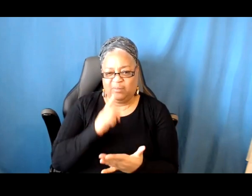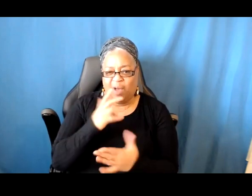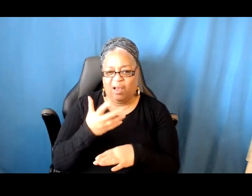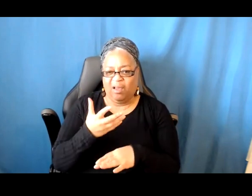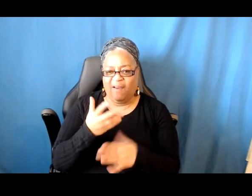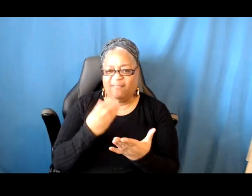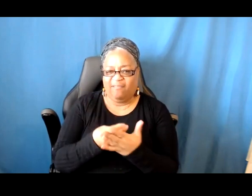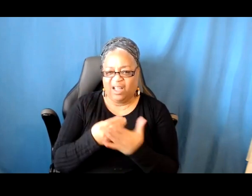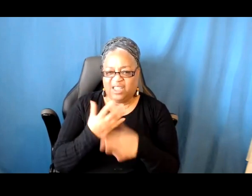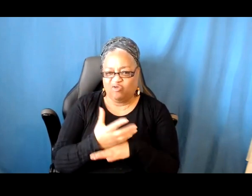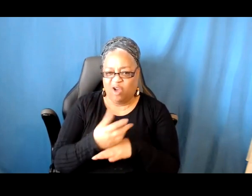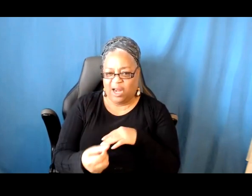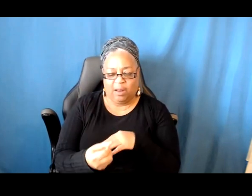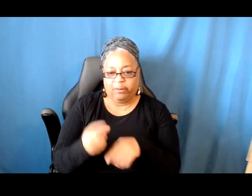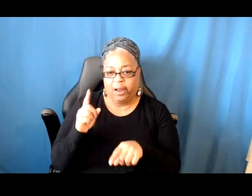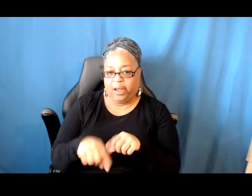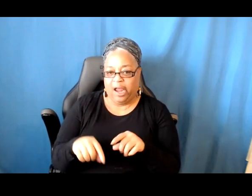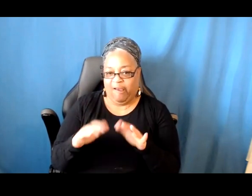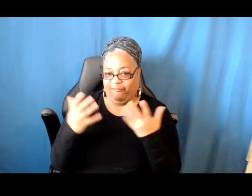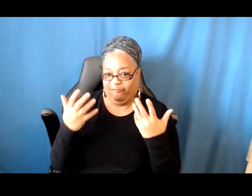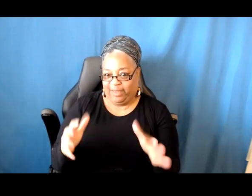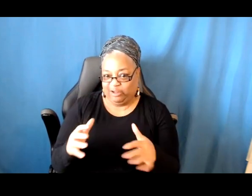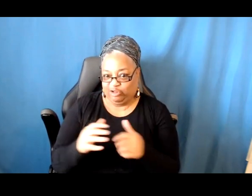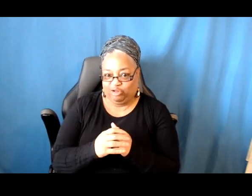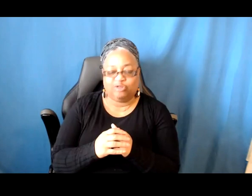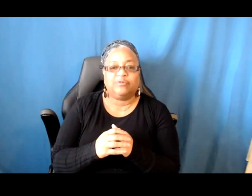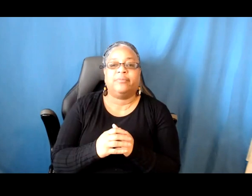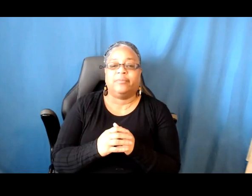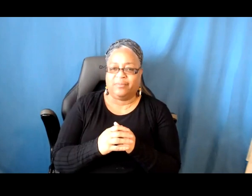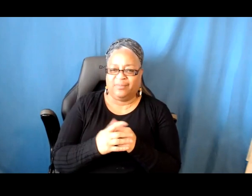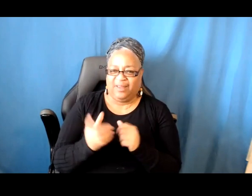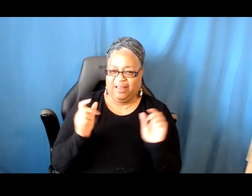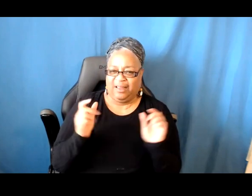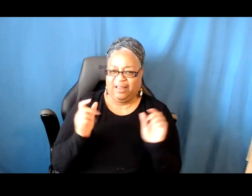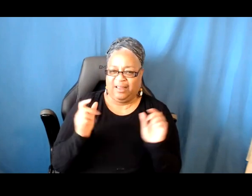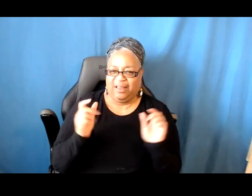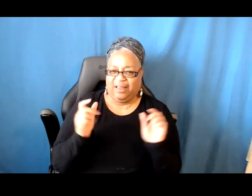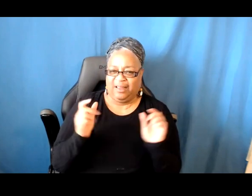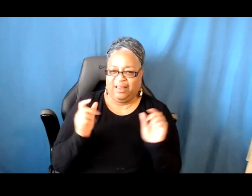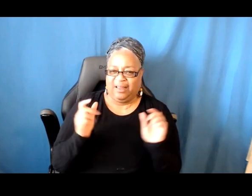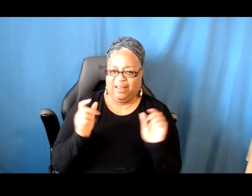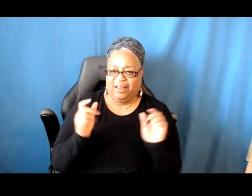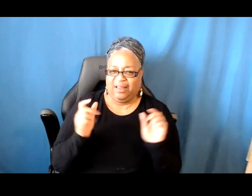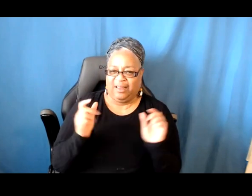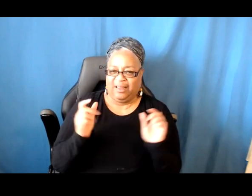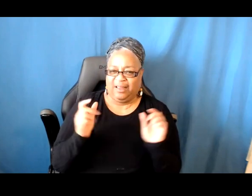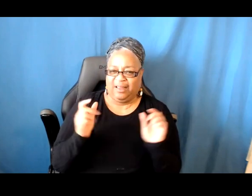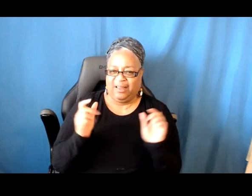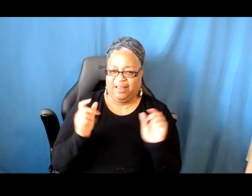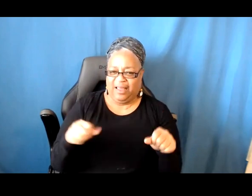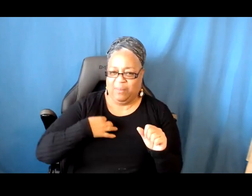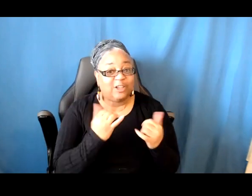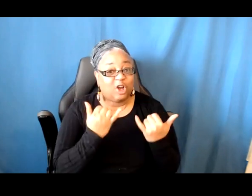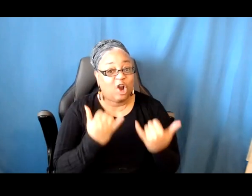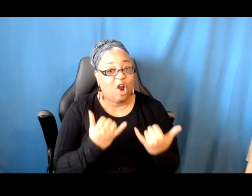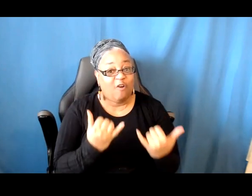because I'm not funded. Am I allowed to apply? Unfortunately, if you're still currently enrolled, even part-time in a degree-granting